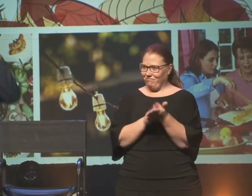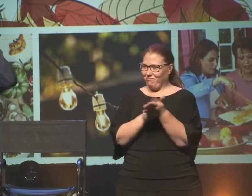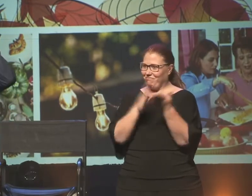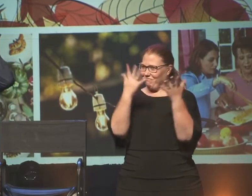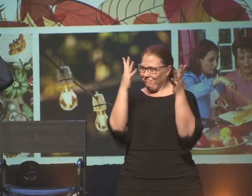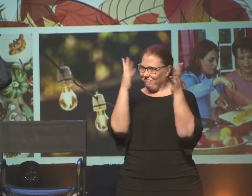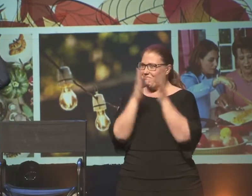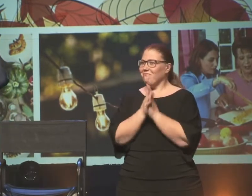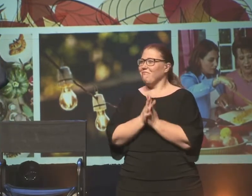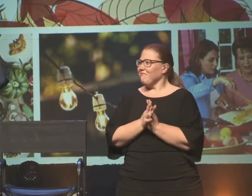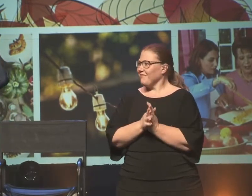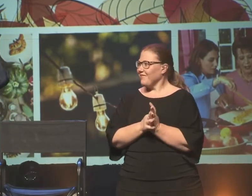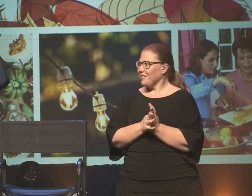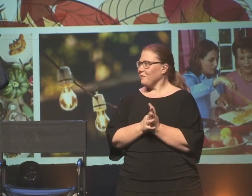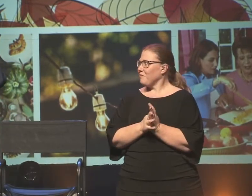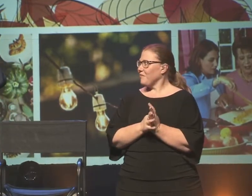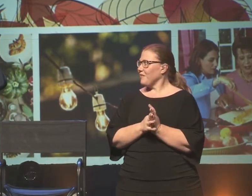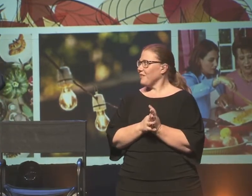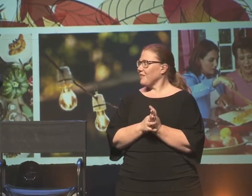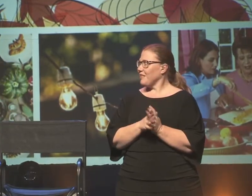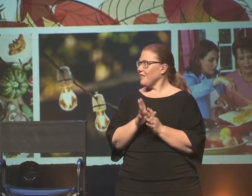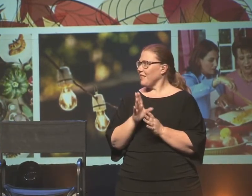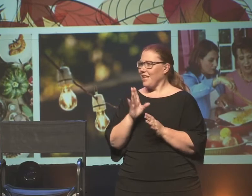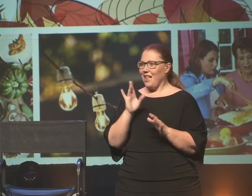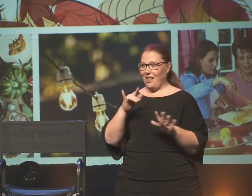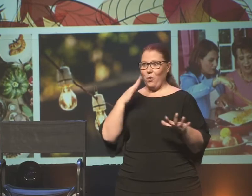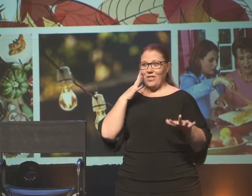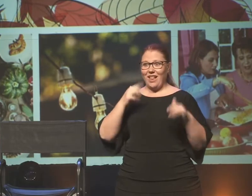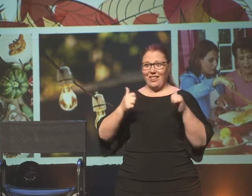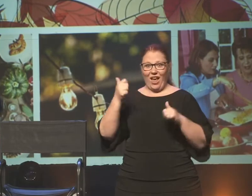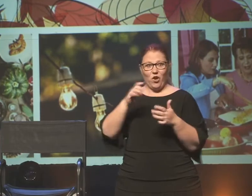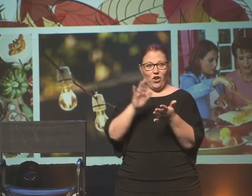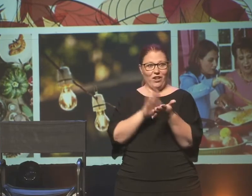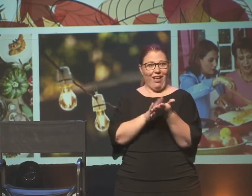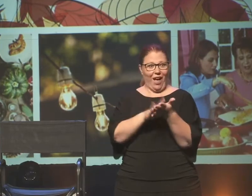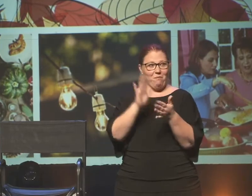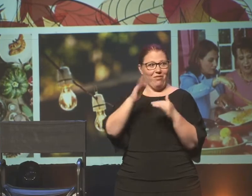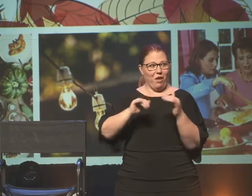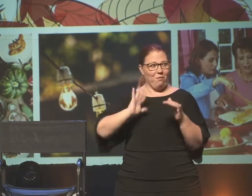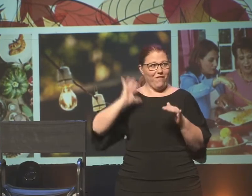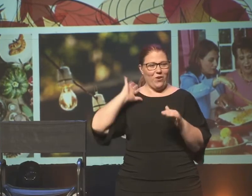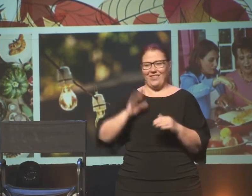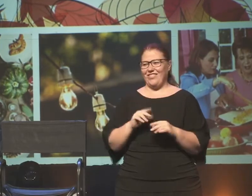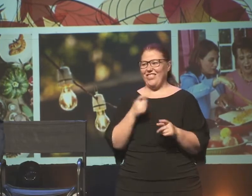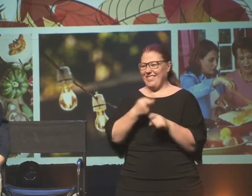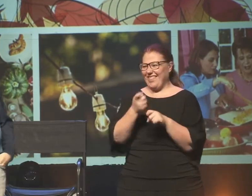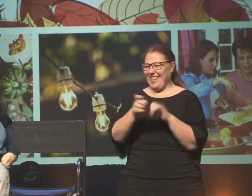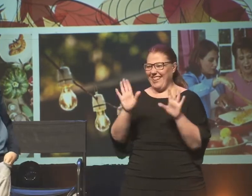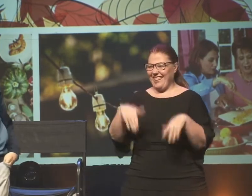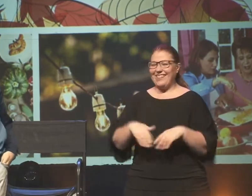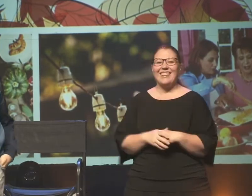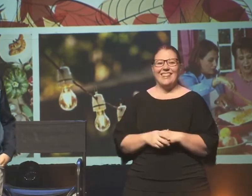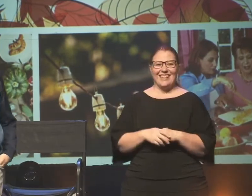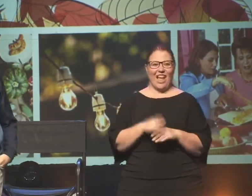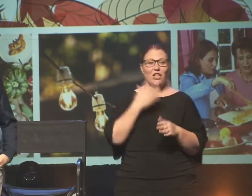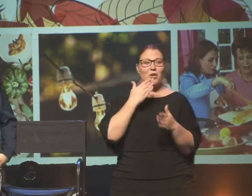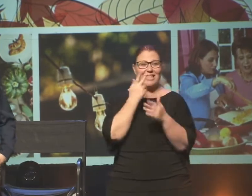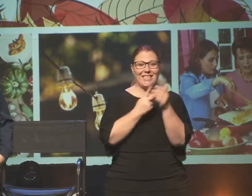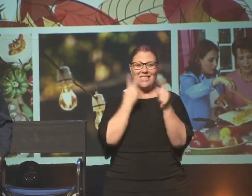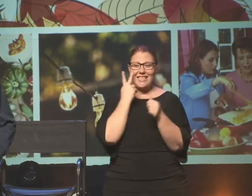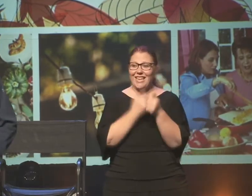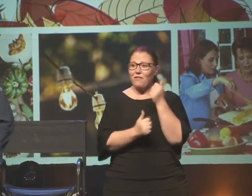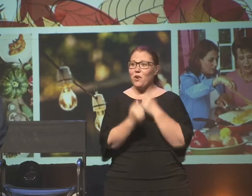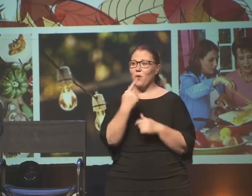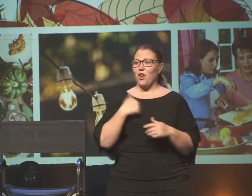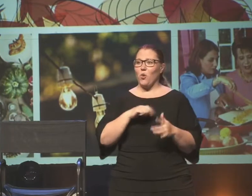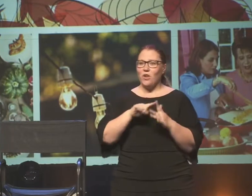a far louder clap than what you gave. Just kidding. So it's good to see everybody. As he said,